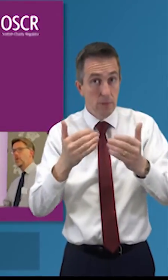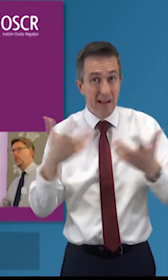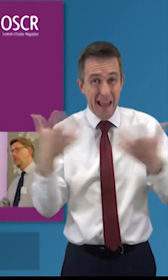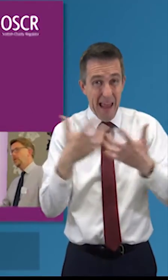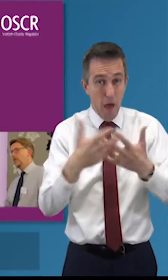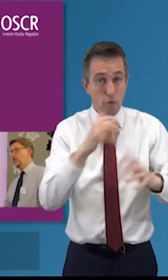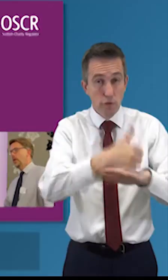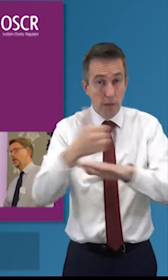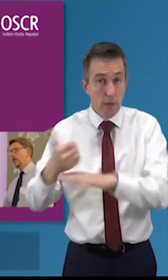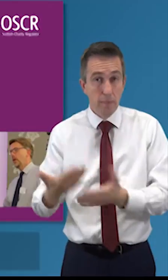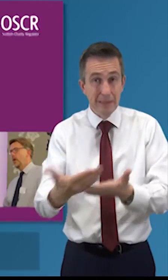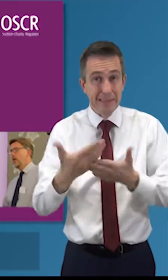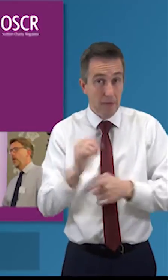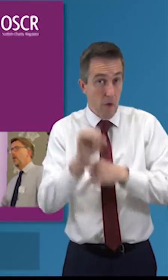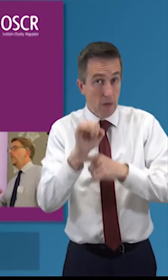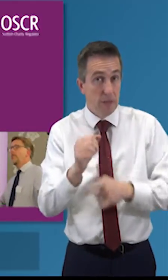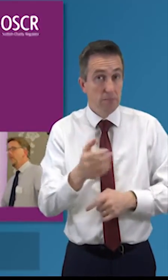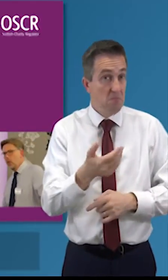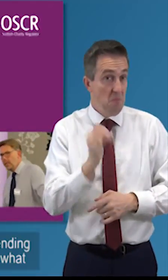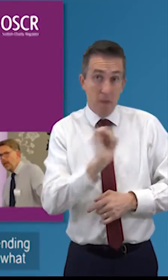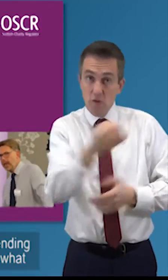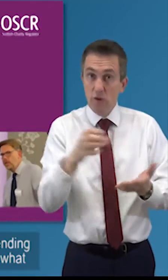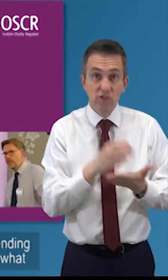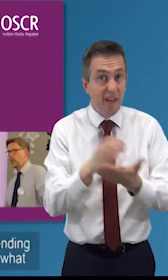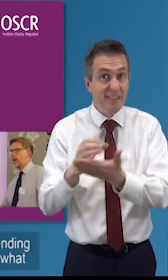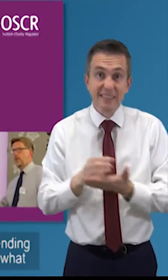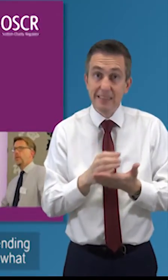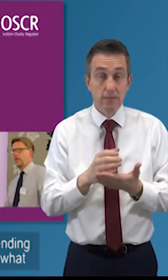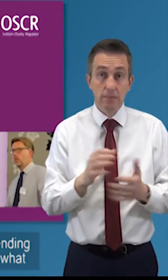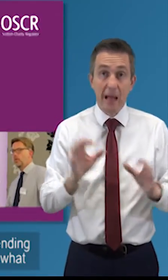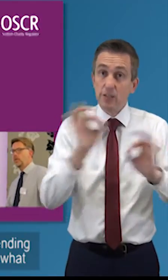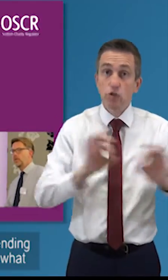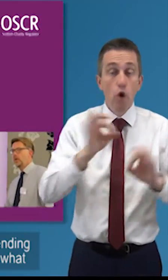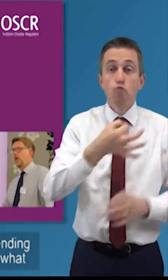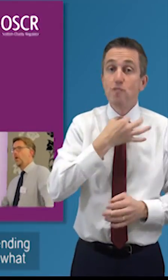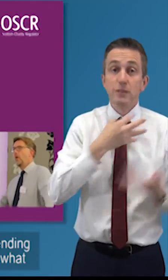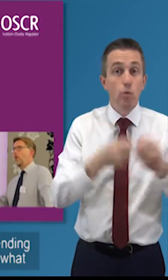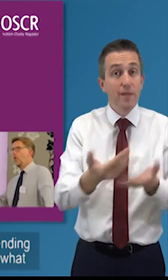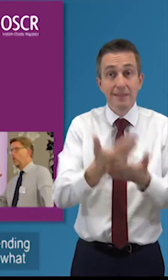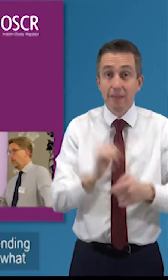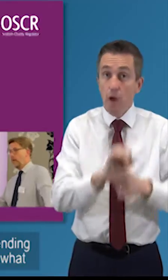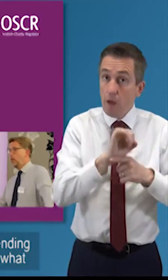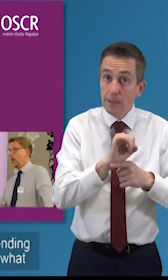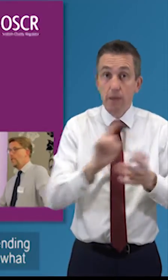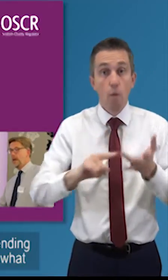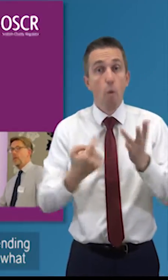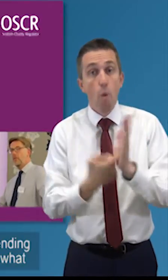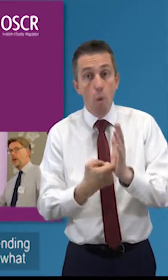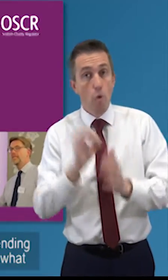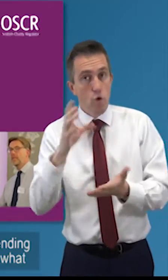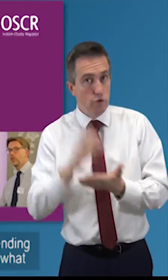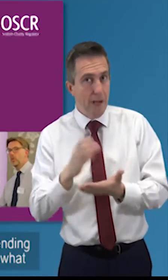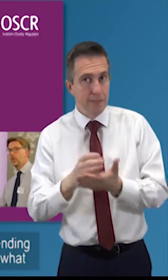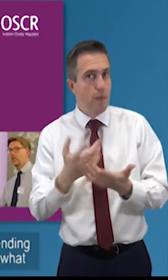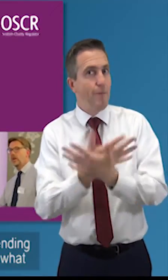issue means for your charity there may be no implications for your charity depending on what it does or you it may be